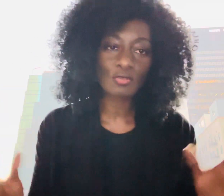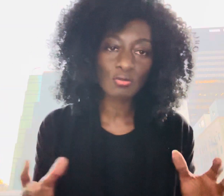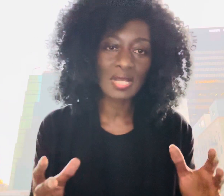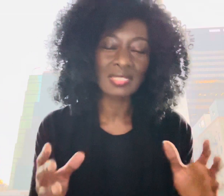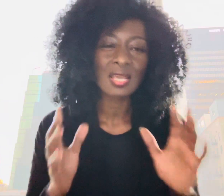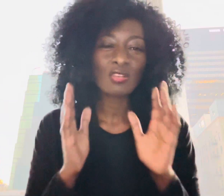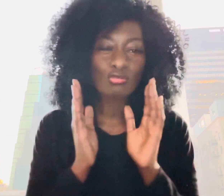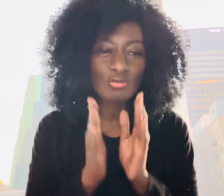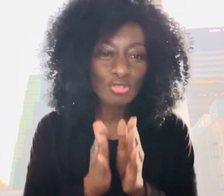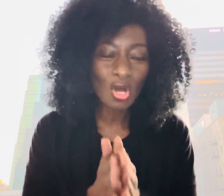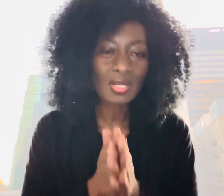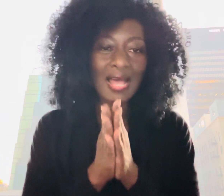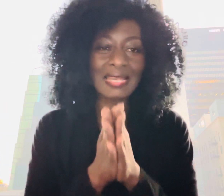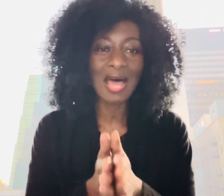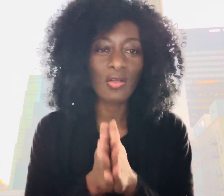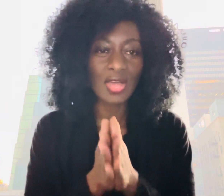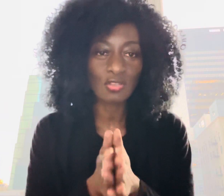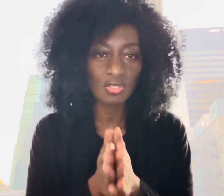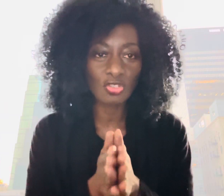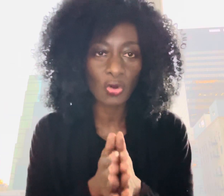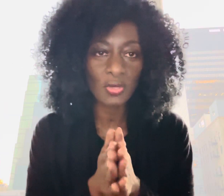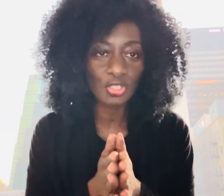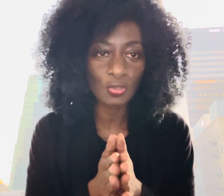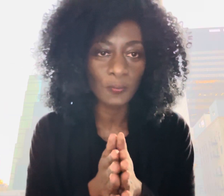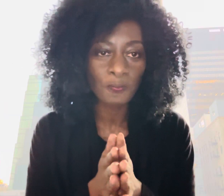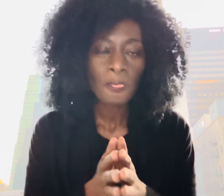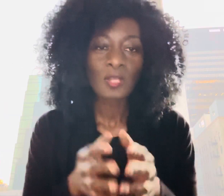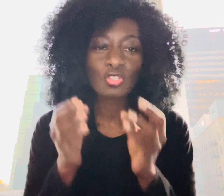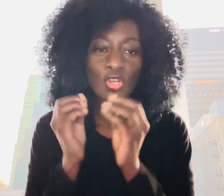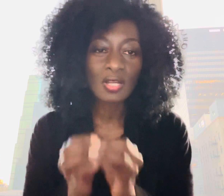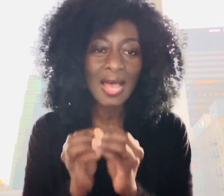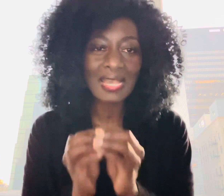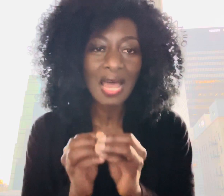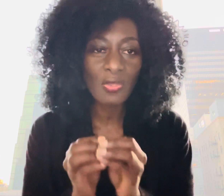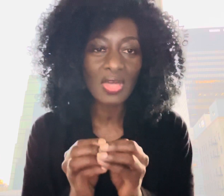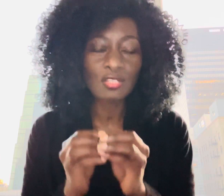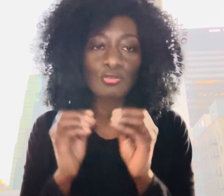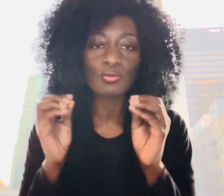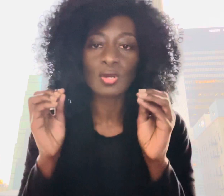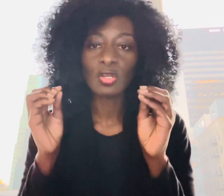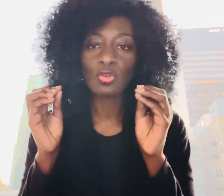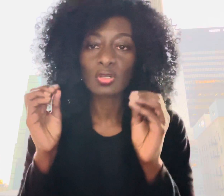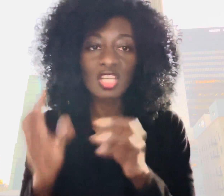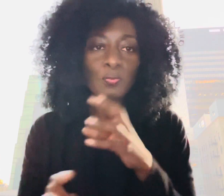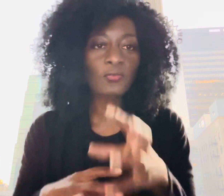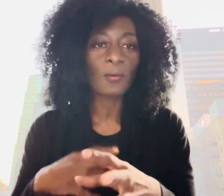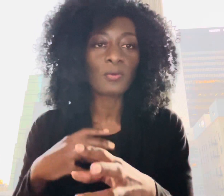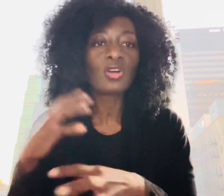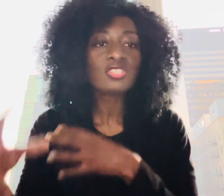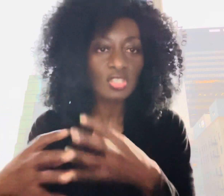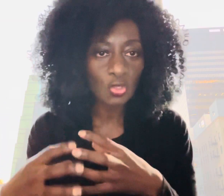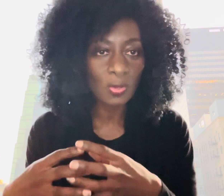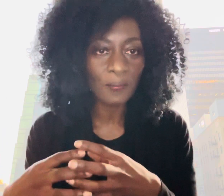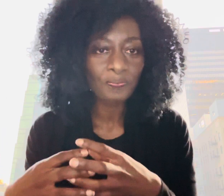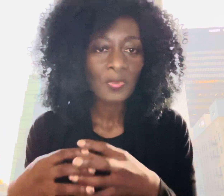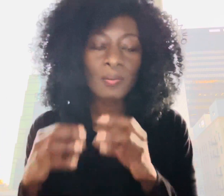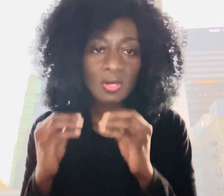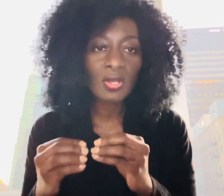two days do not allow that to discourage you do not allow that to you know keep you from continuing because